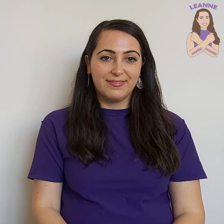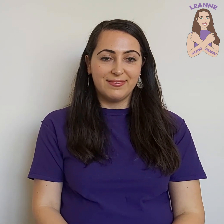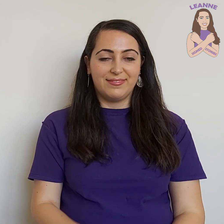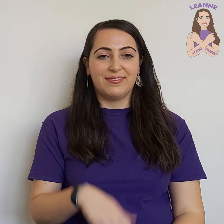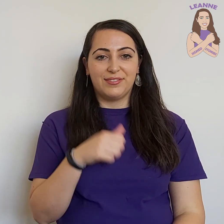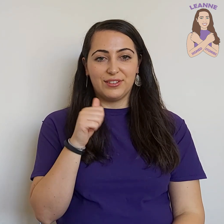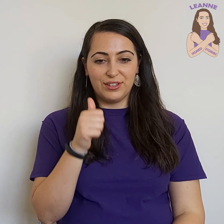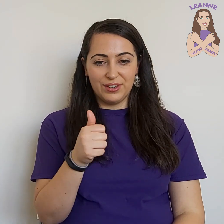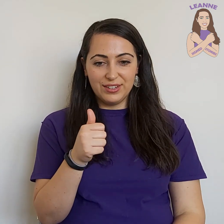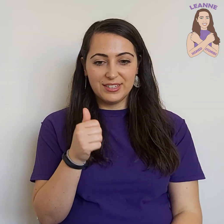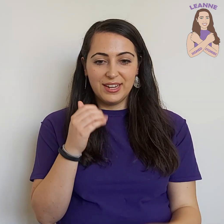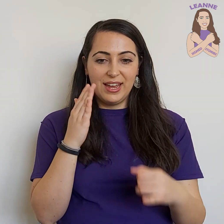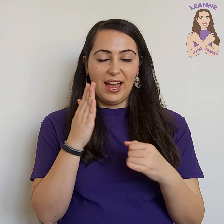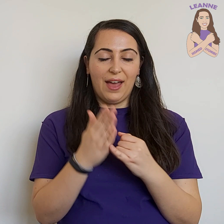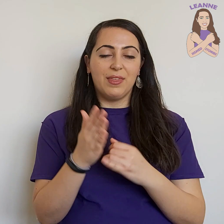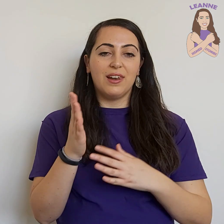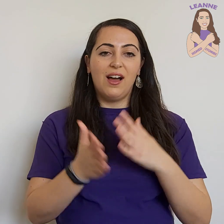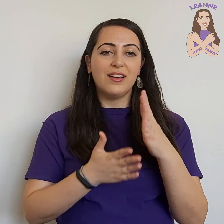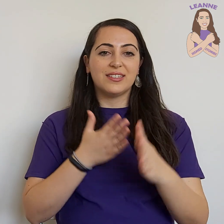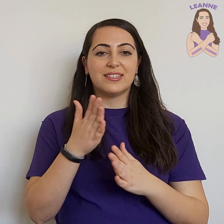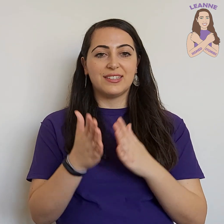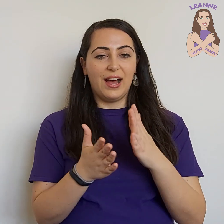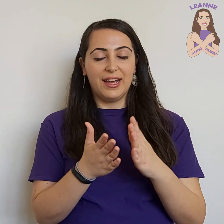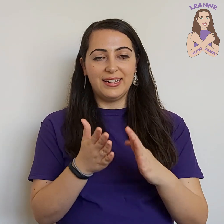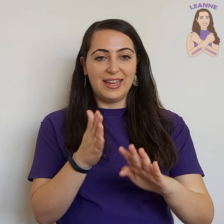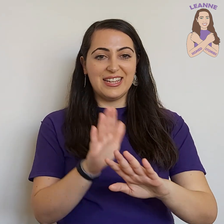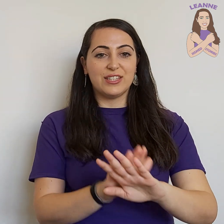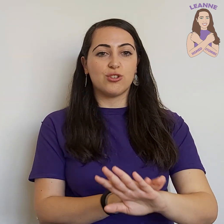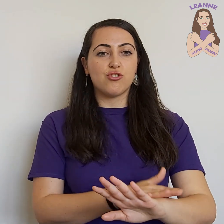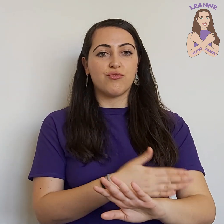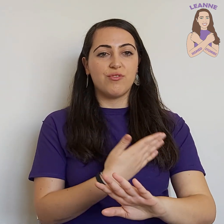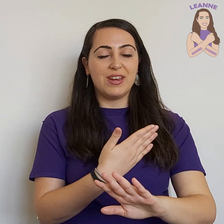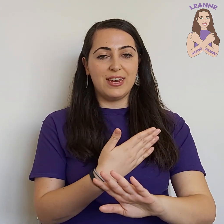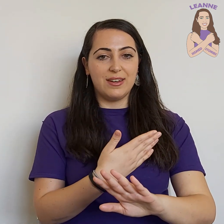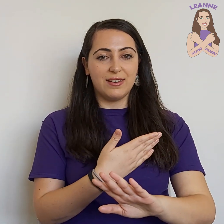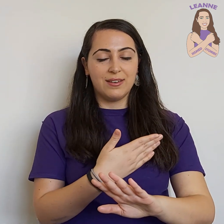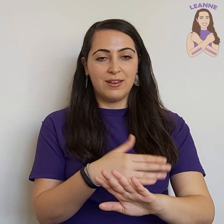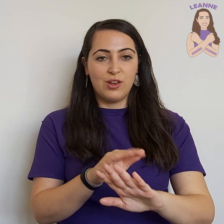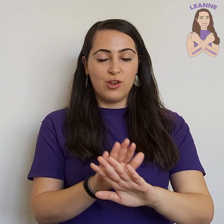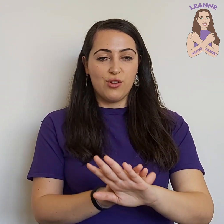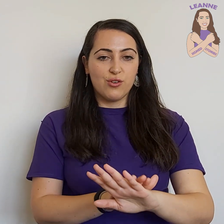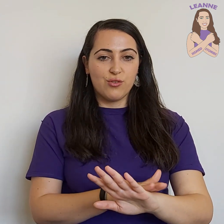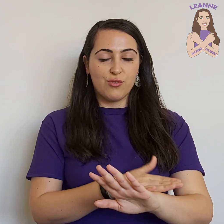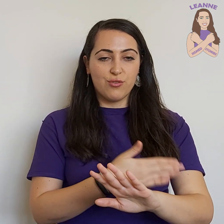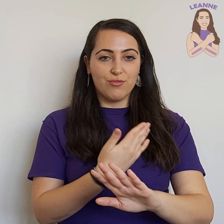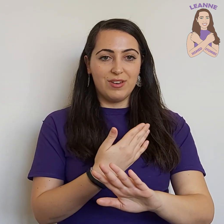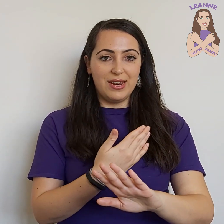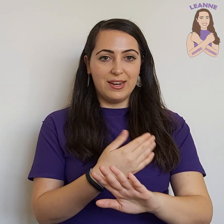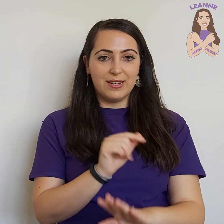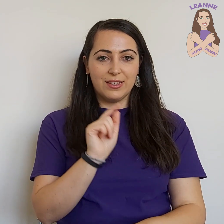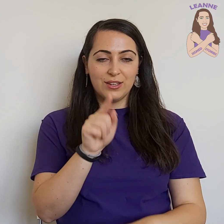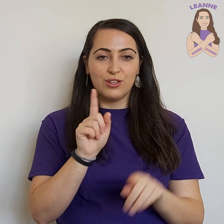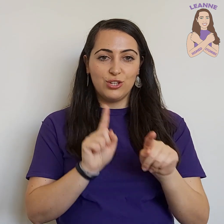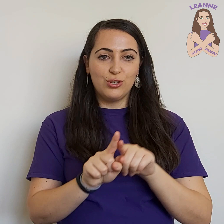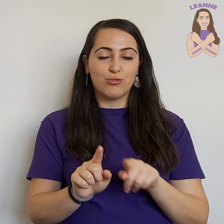Good. And the last sign is green, green. You try.